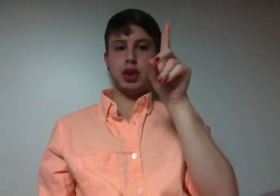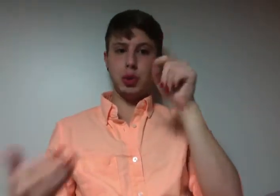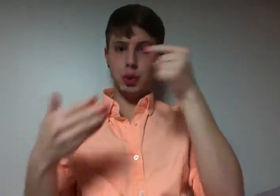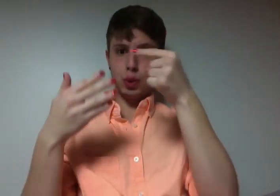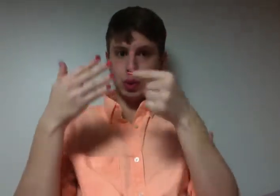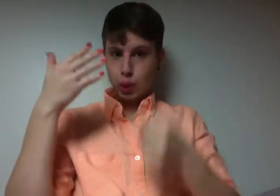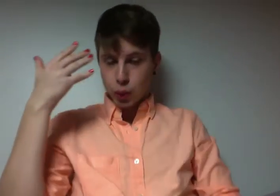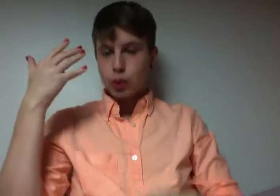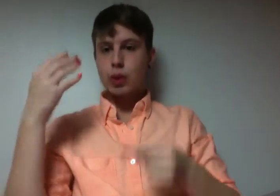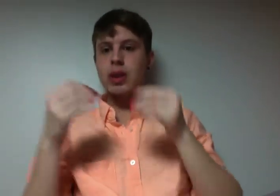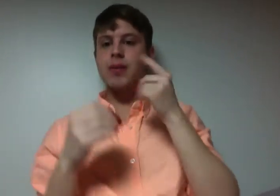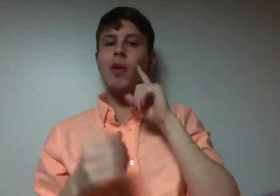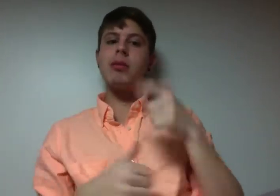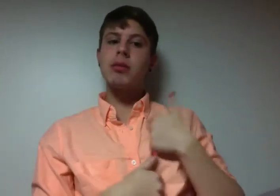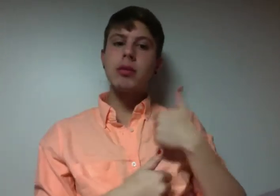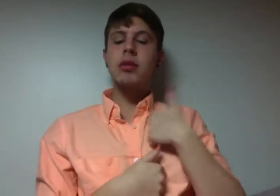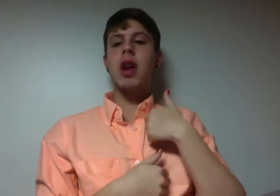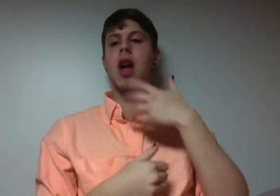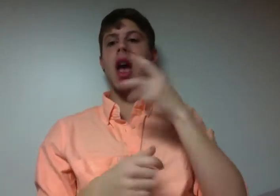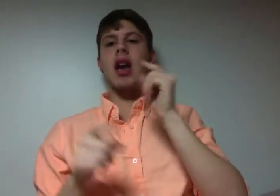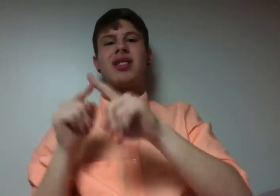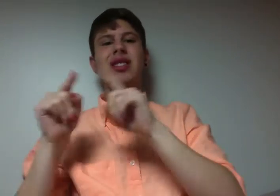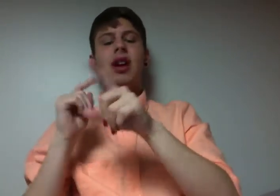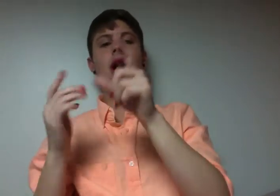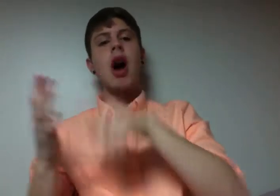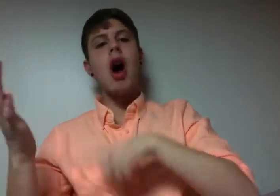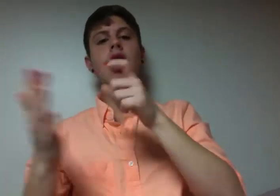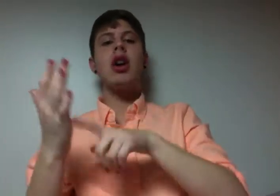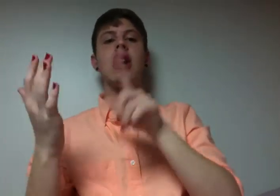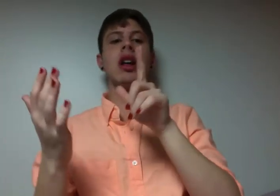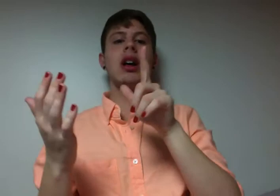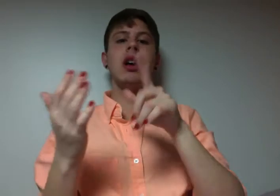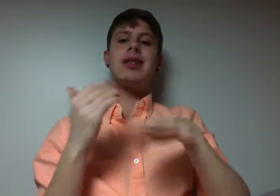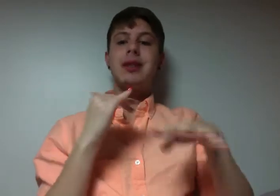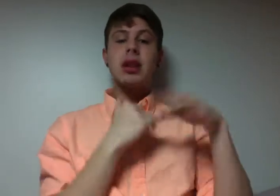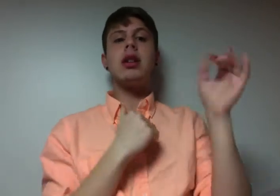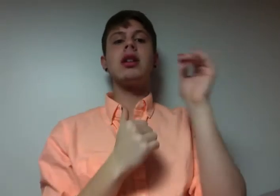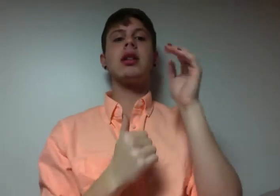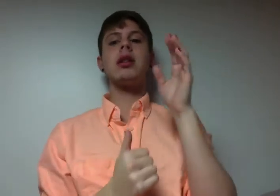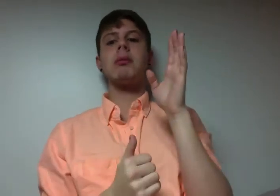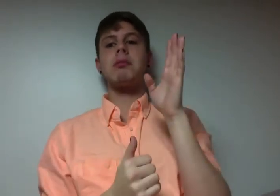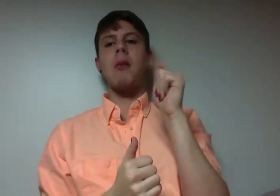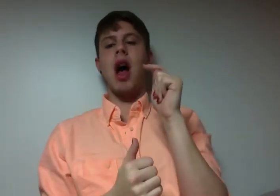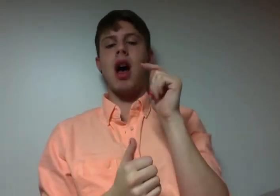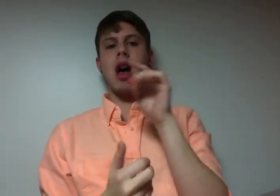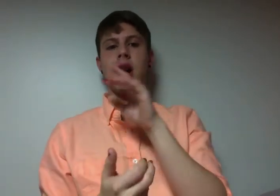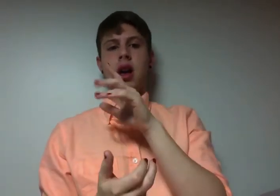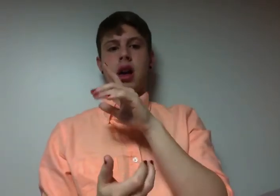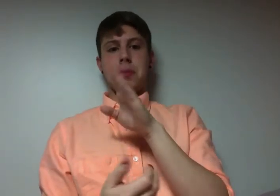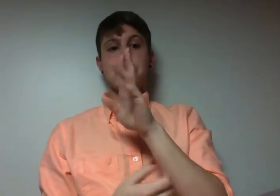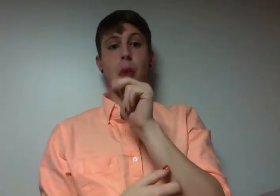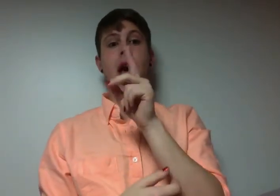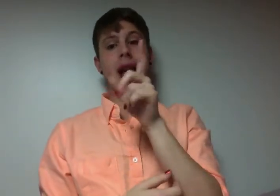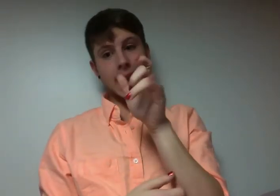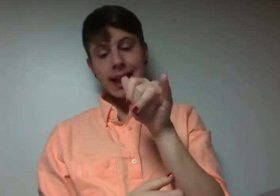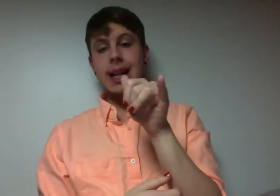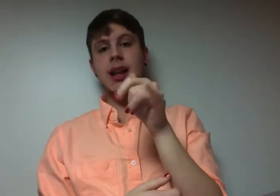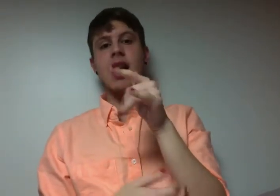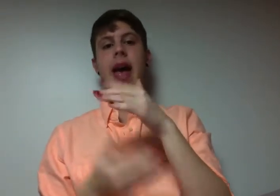game down low. I can take some real winks, make them cool, see how those? A stinker head to be life. Aw, he got the belt broke. I'm gonna pop some tags,